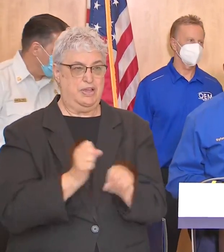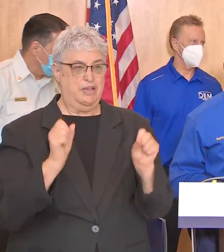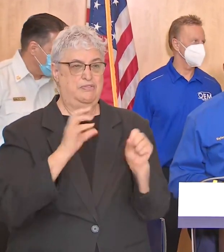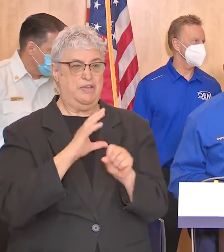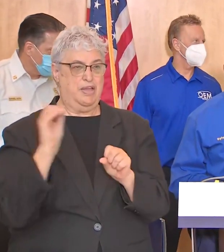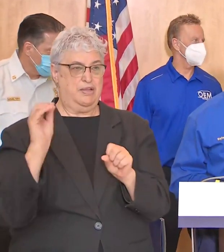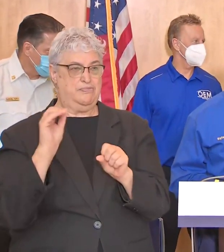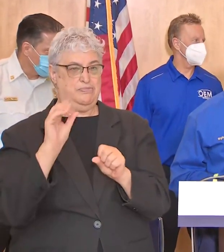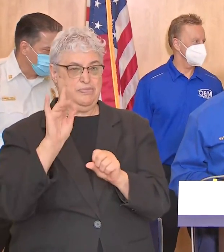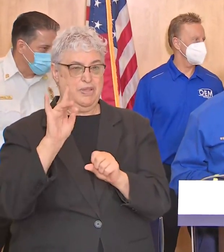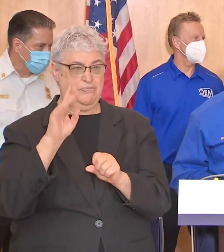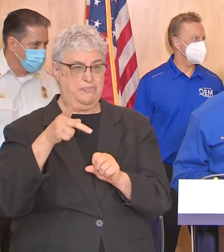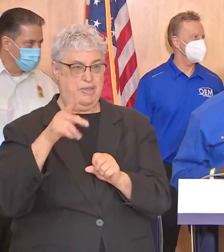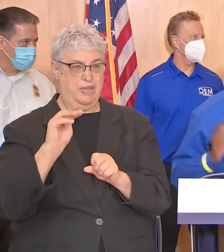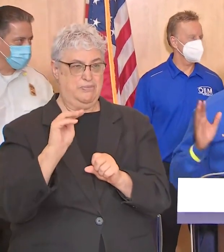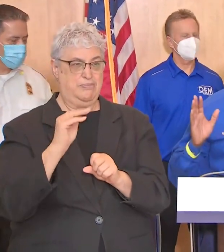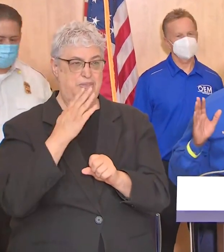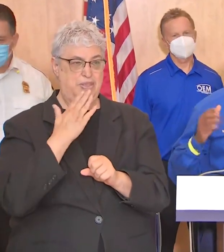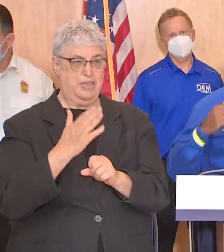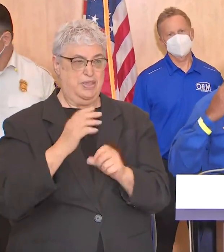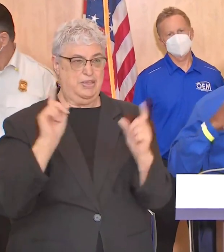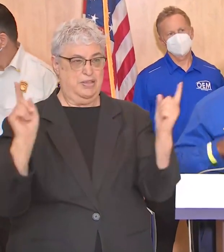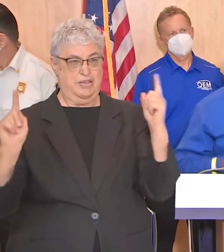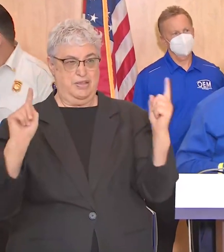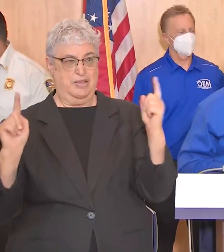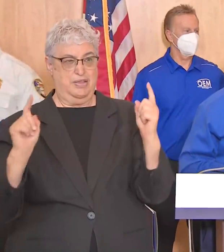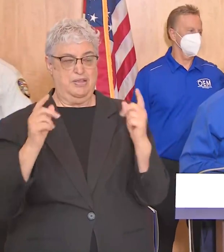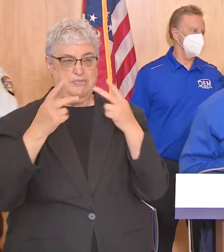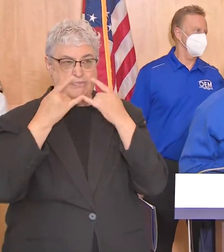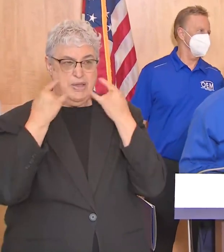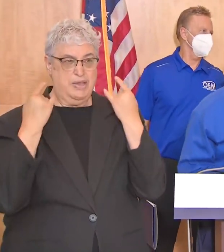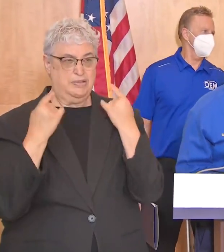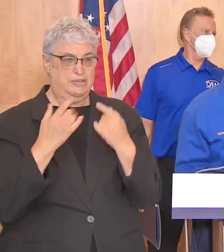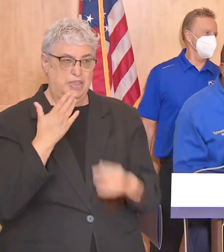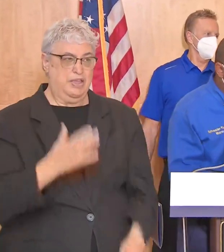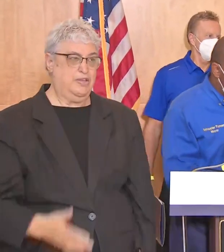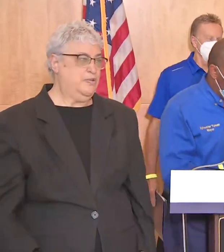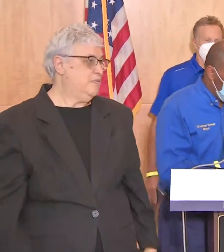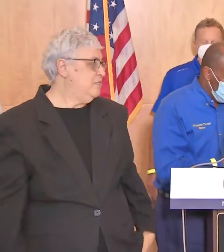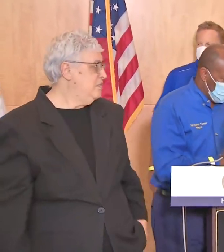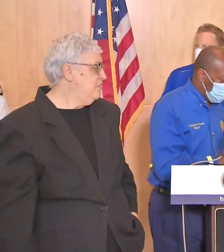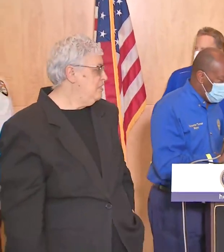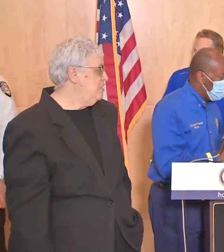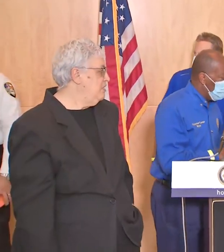be off the road by 8 p.m okay social distance keep your masks on thank you very much